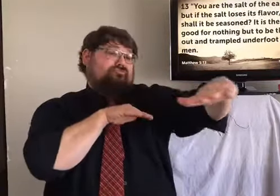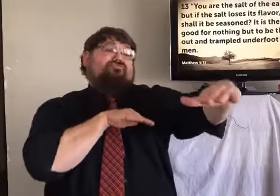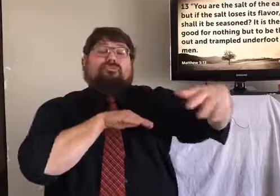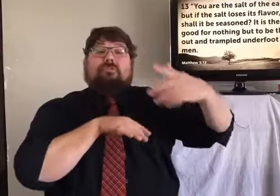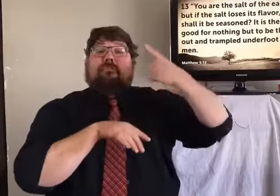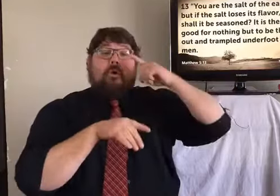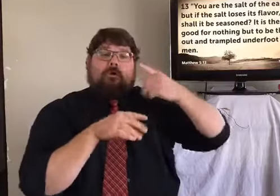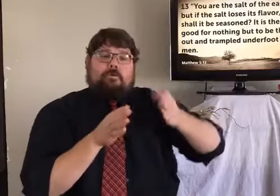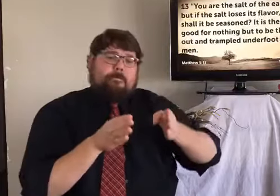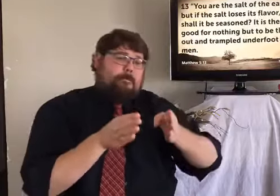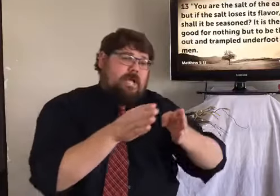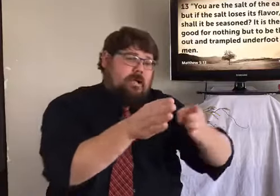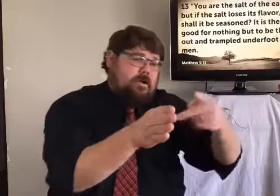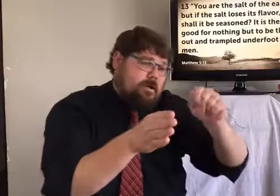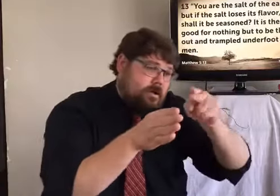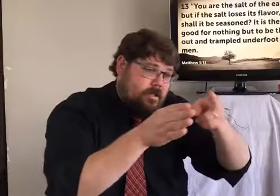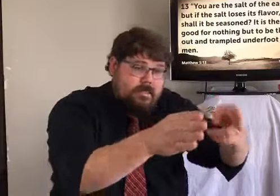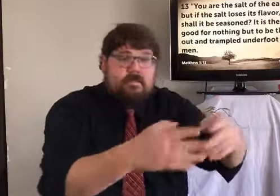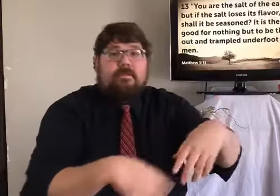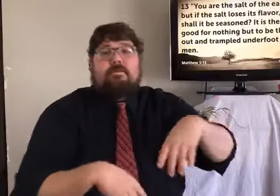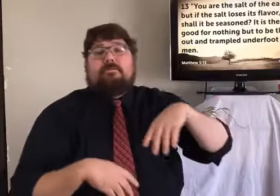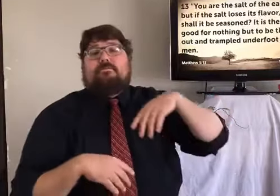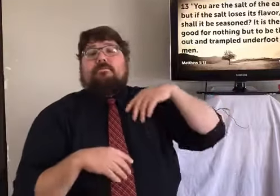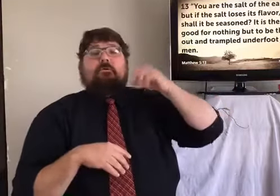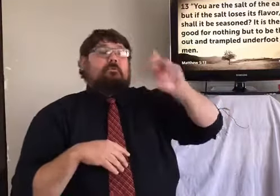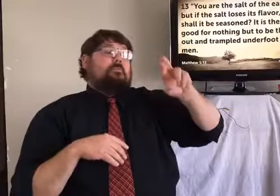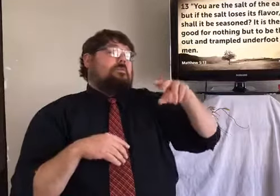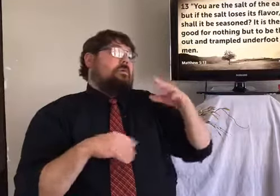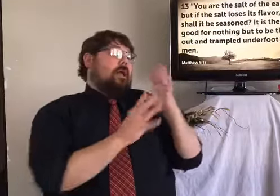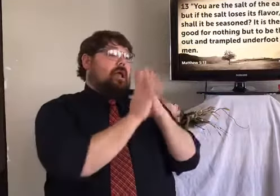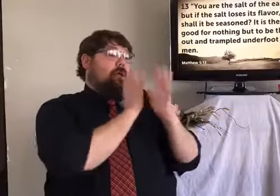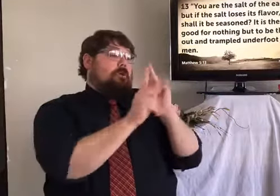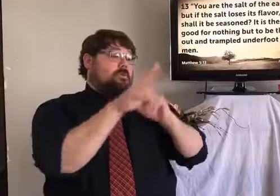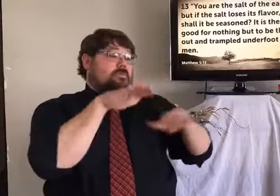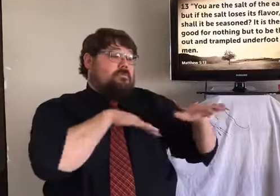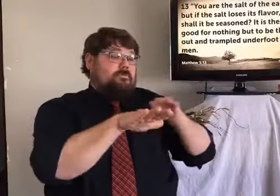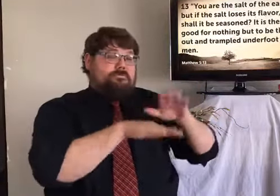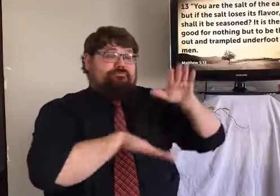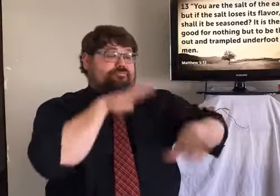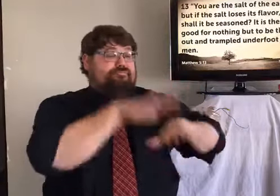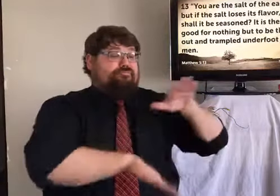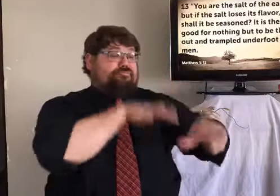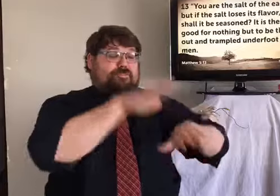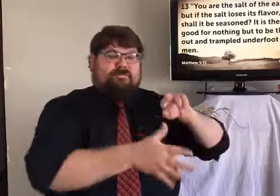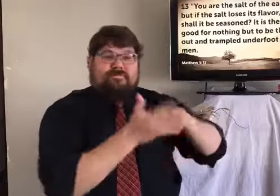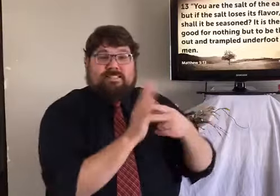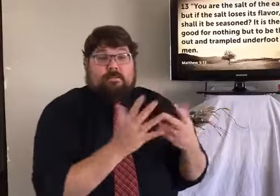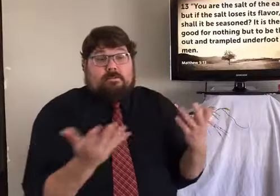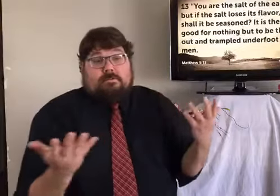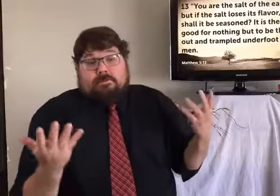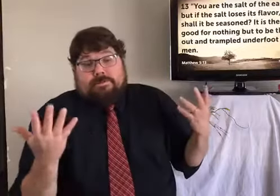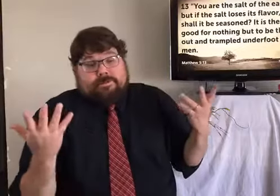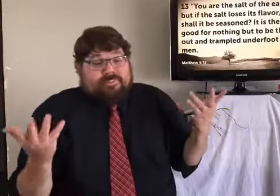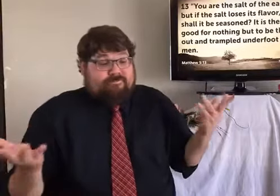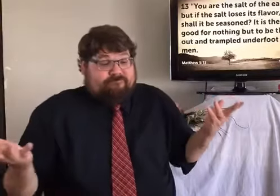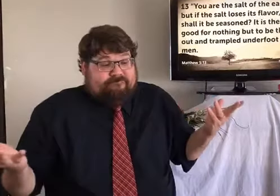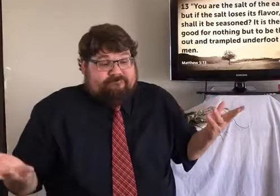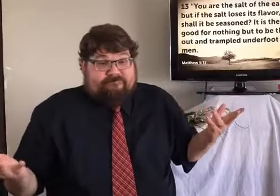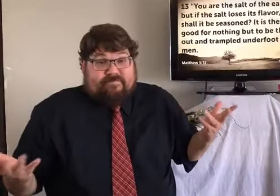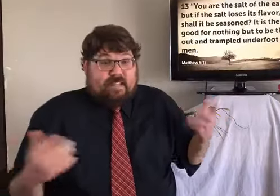We gave the example of the farm field, that, you know, the salt became a way to build